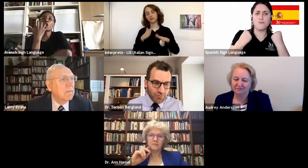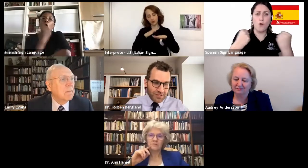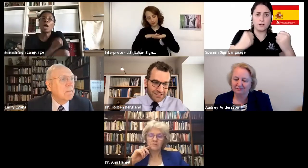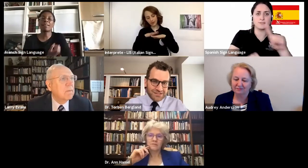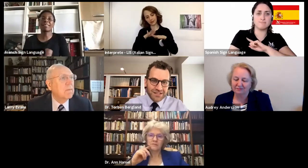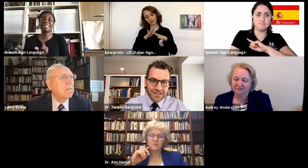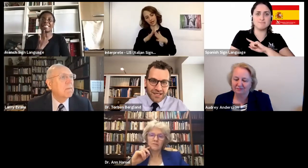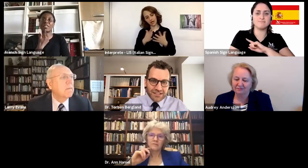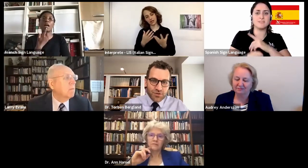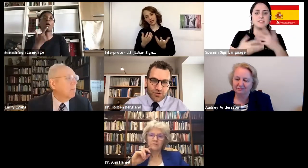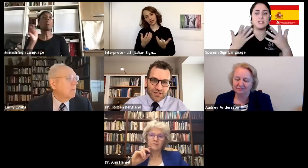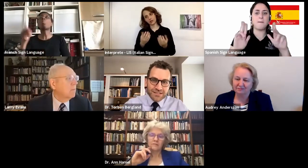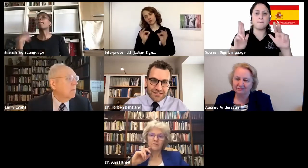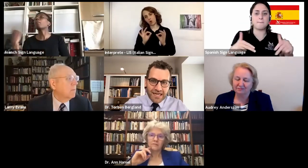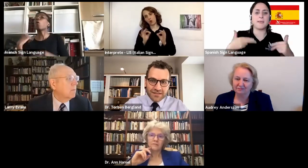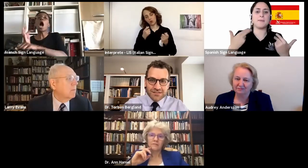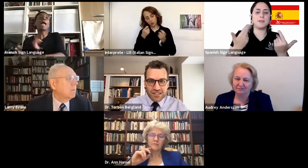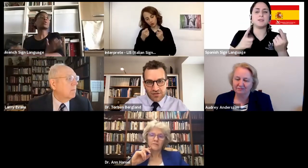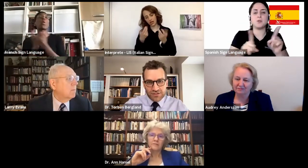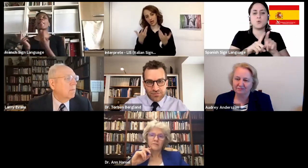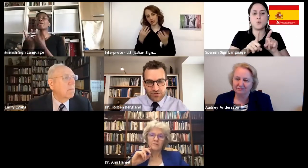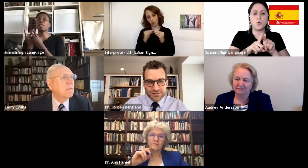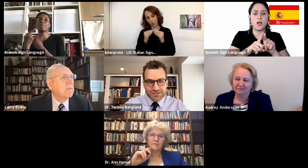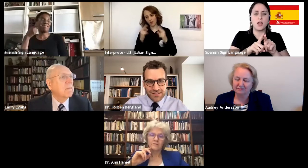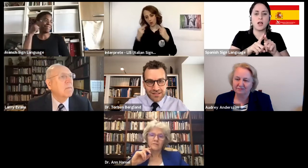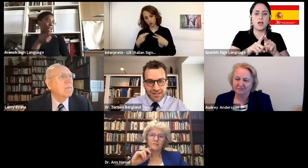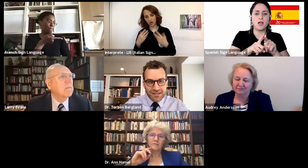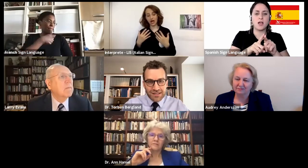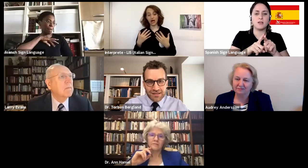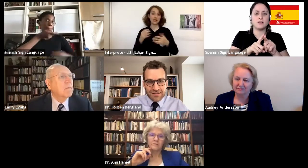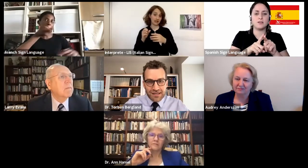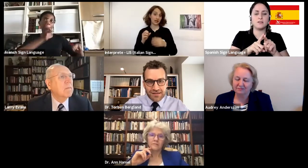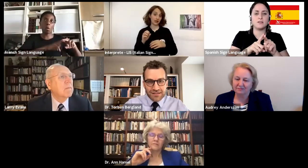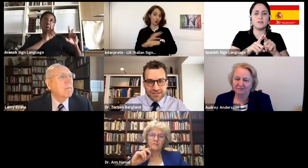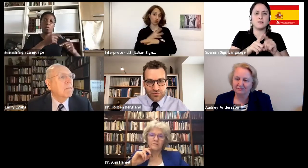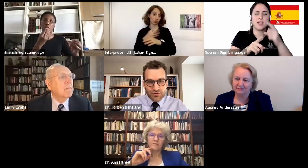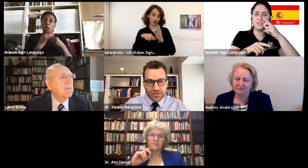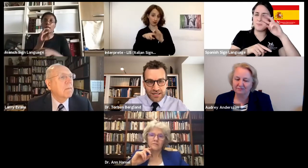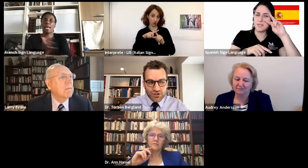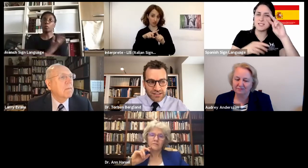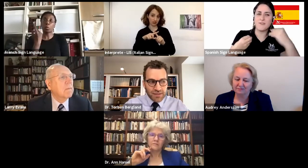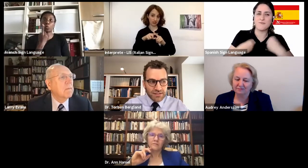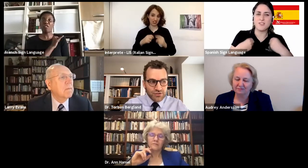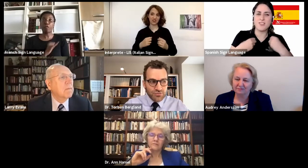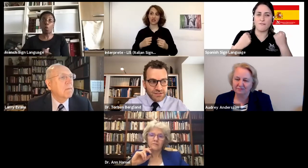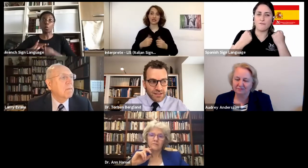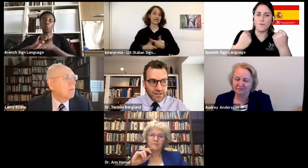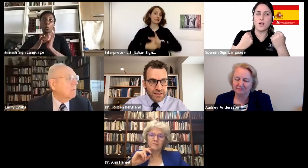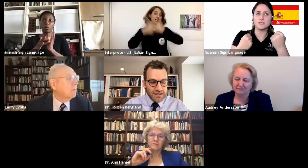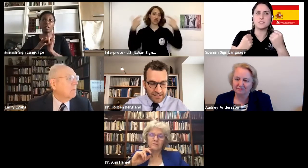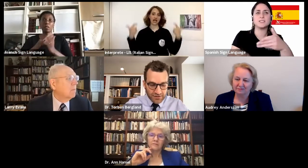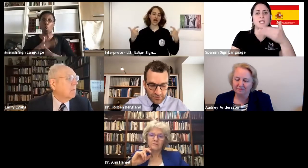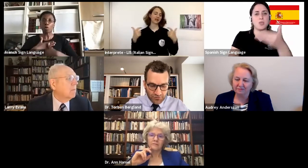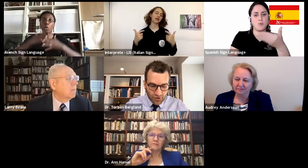complex experience, intense life experience, uh, think that that is important and not expected to be